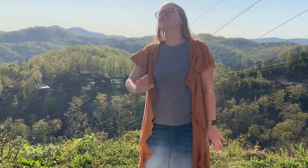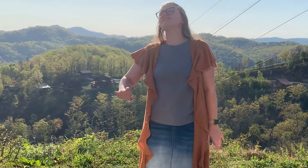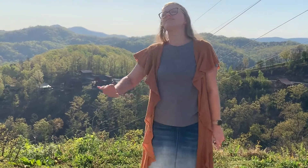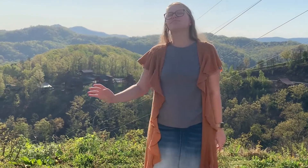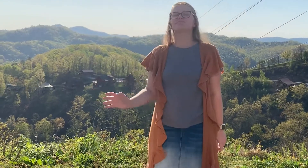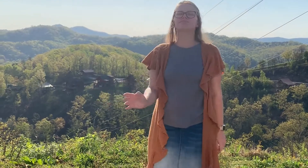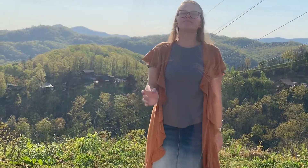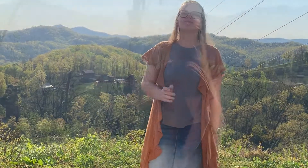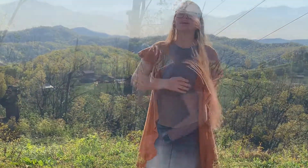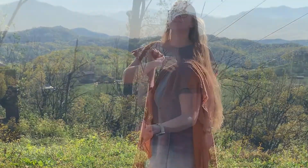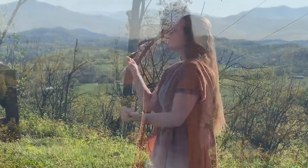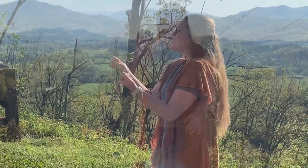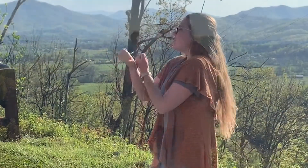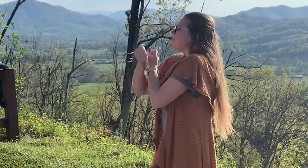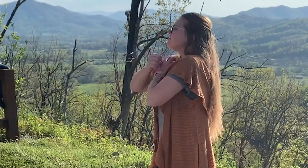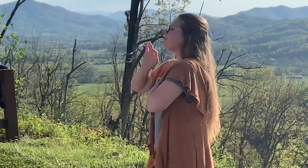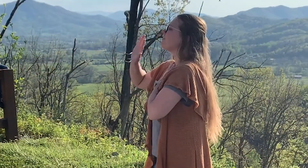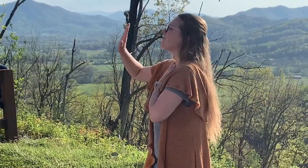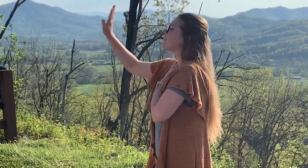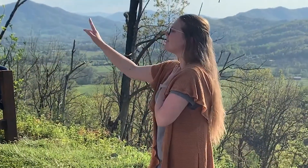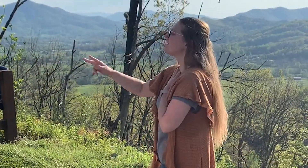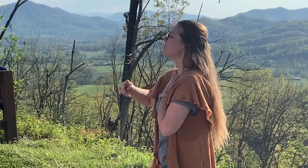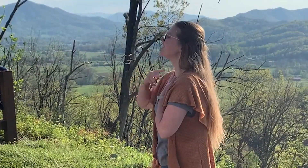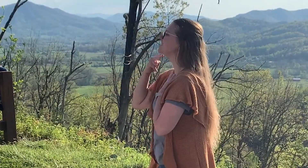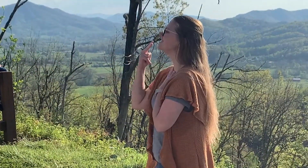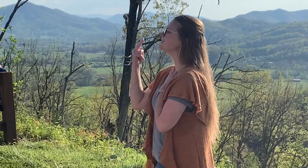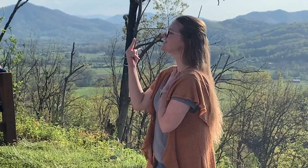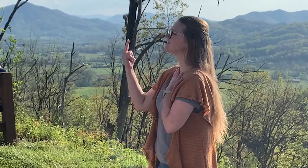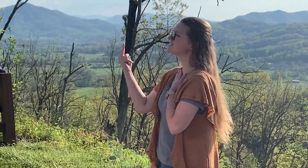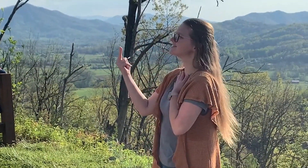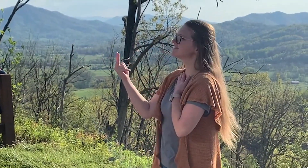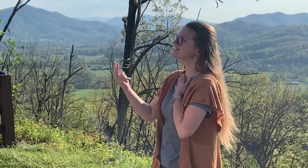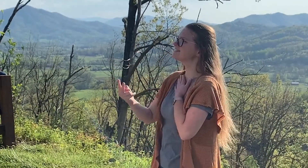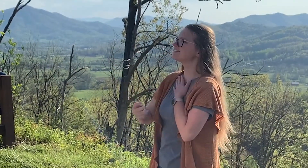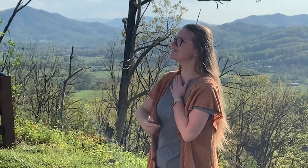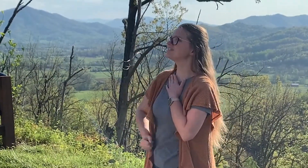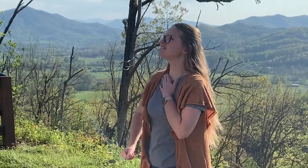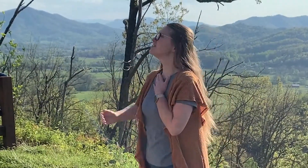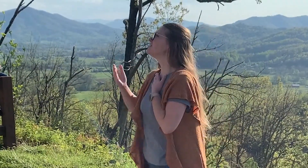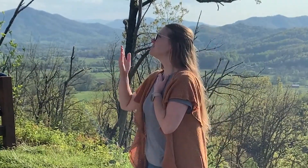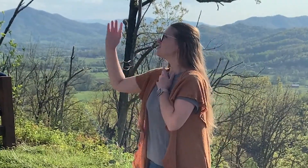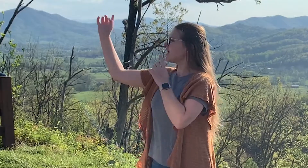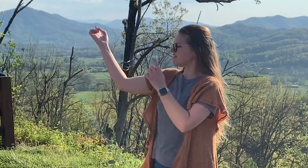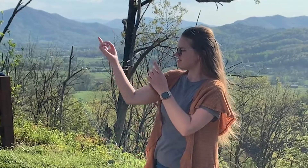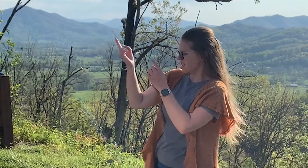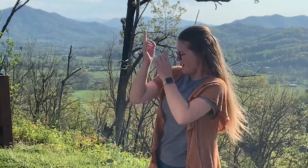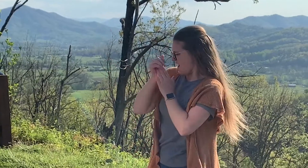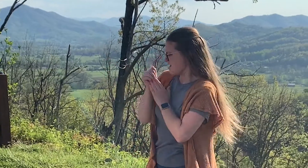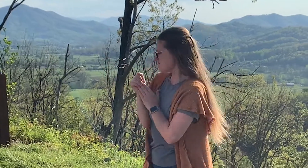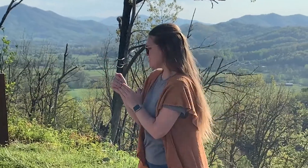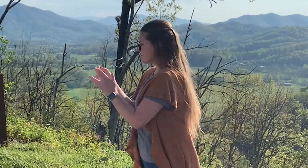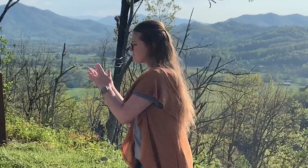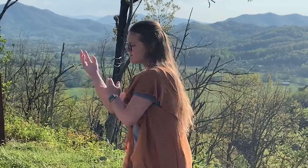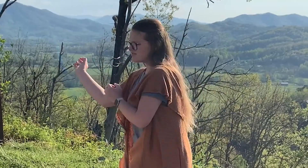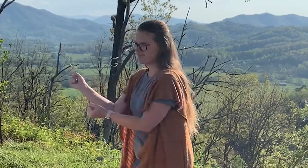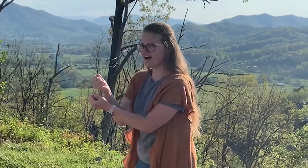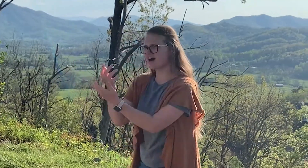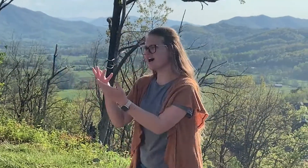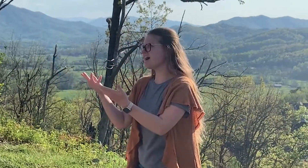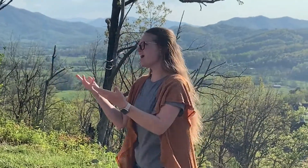I love your voice. You have led me through the fire.